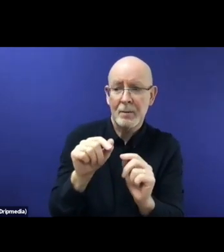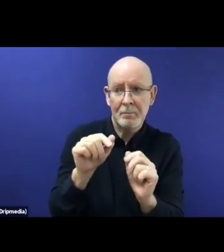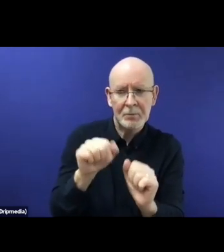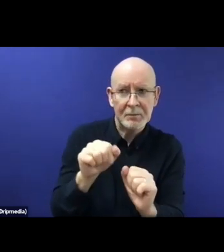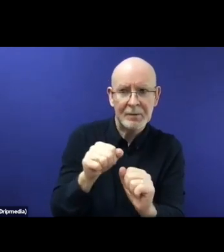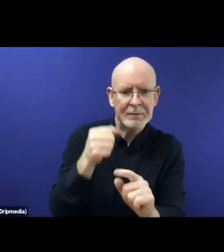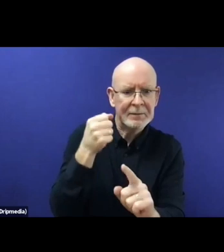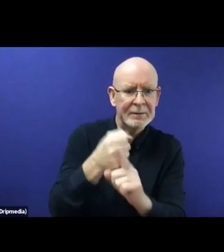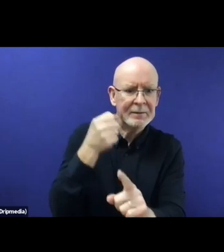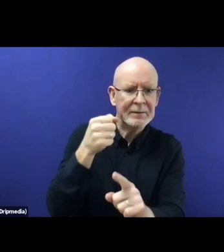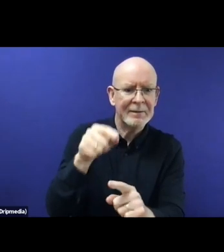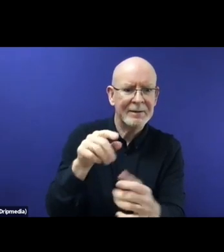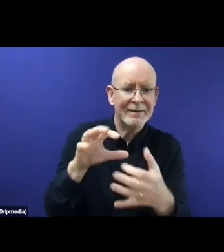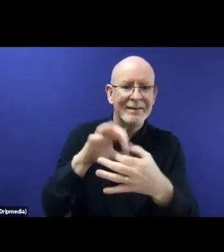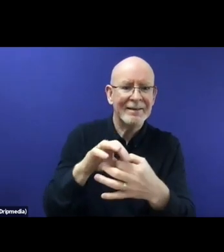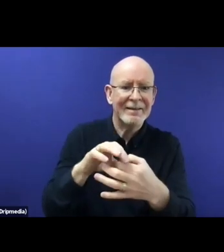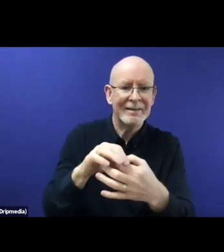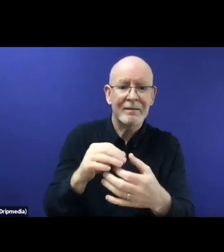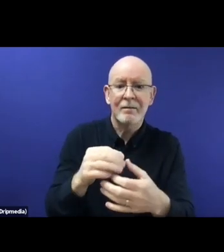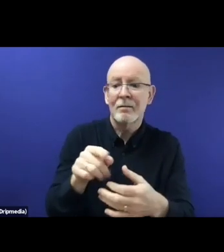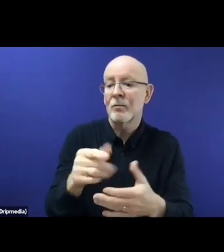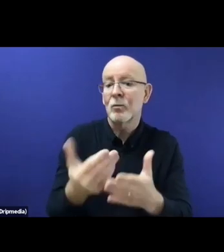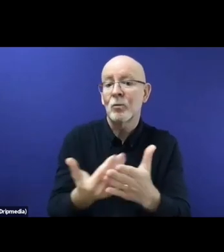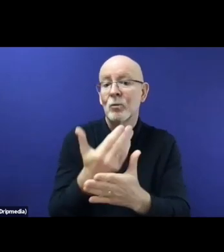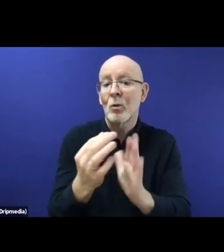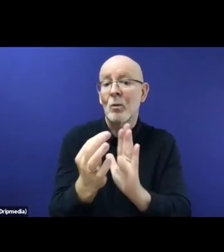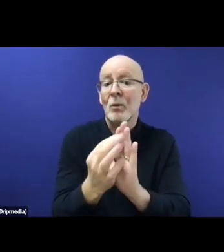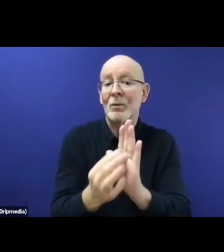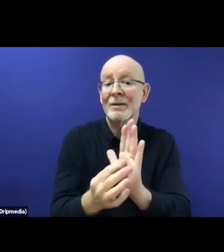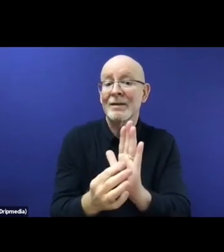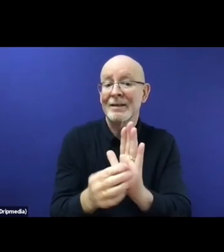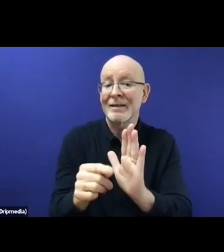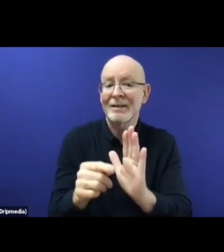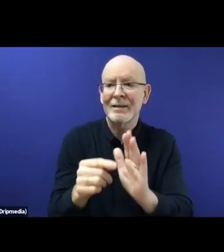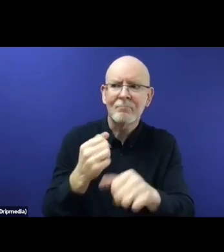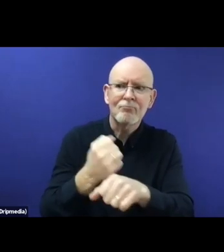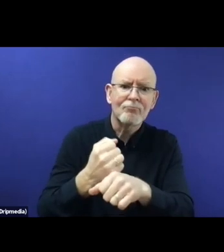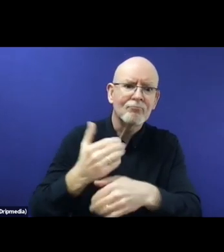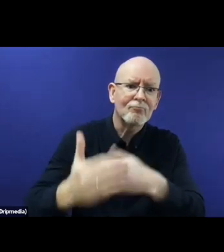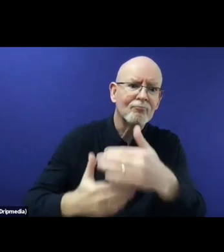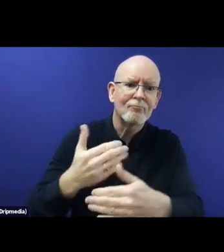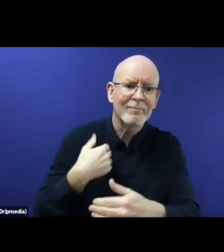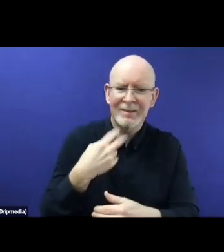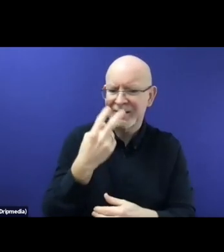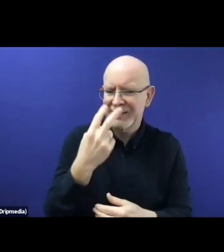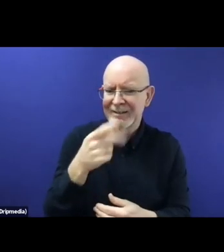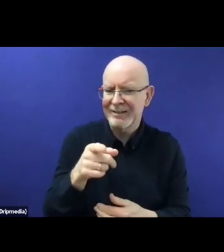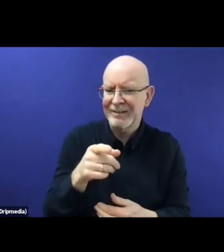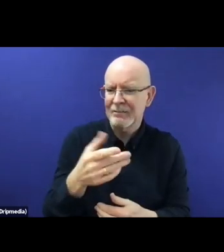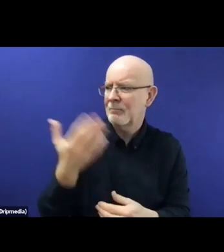since the enlargement in 2004, to which Rosemary alluded, then it is interesting